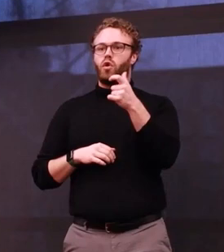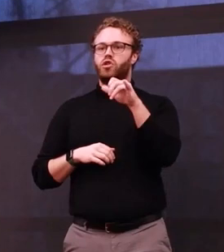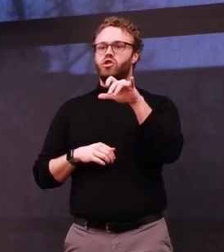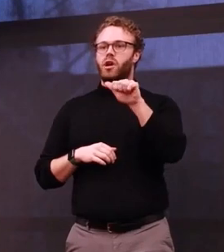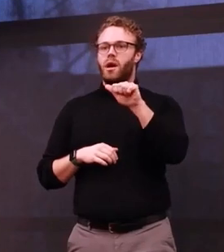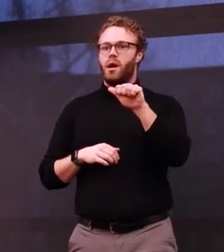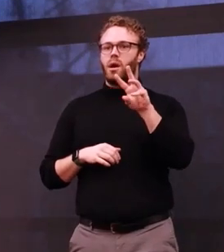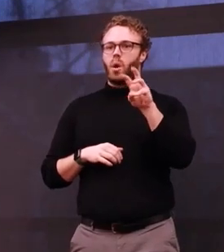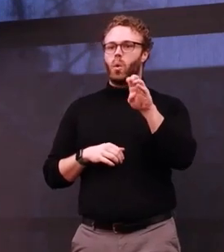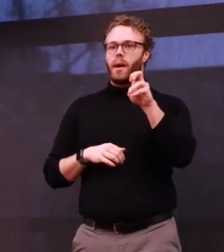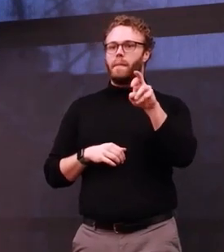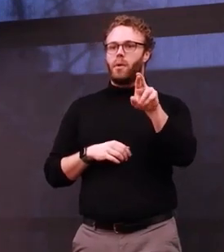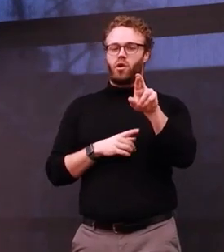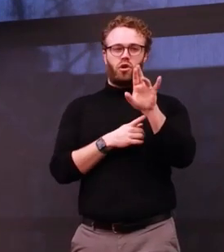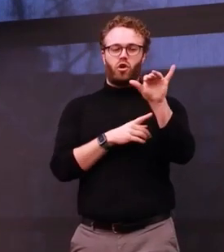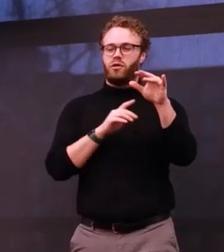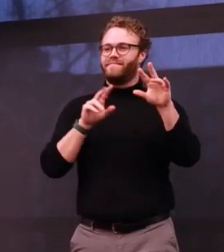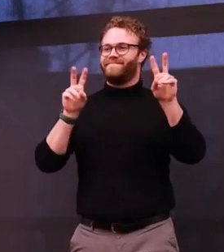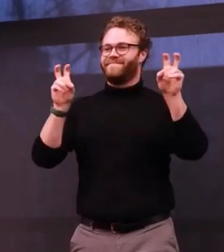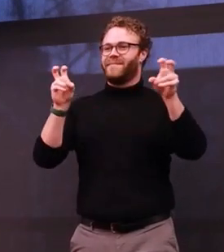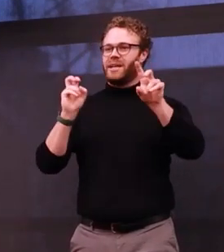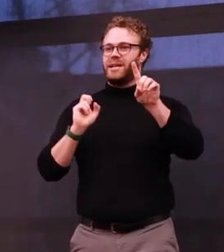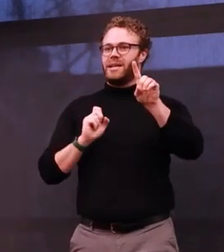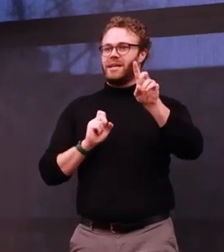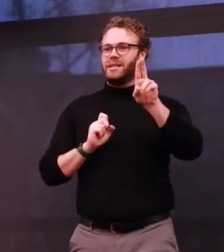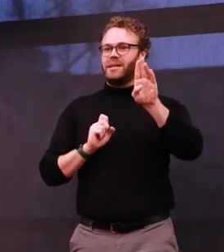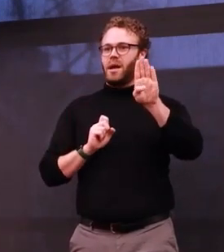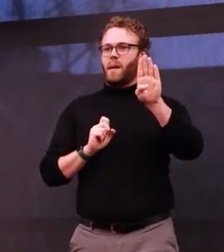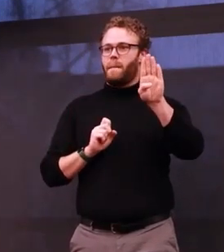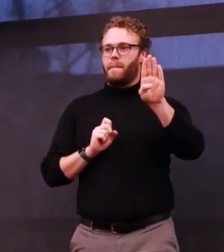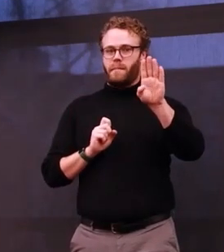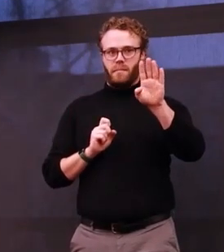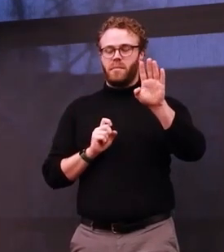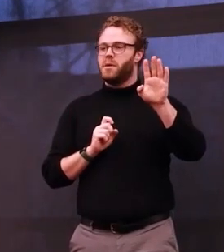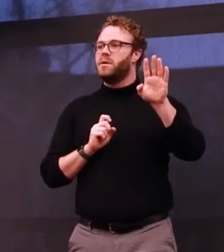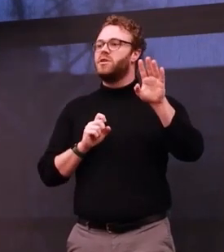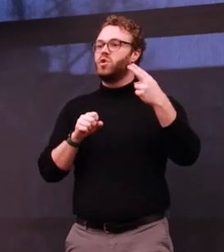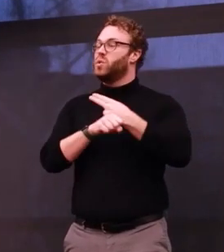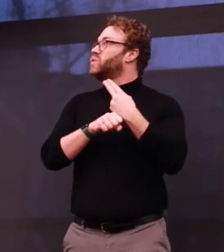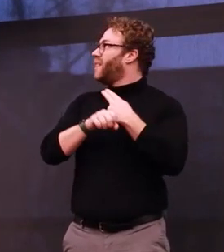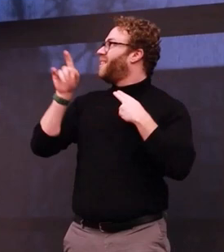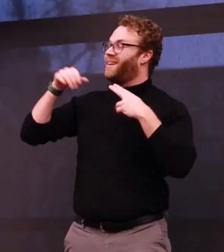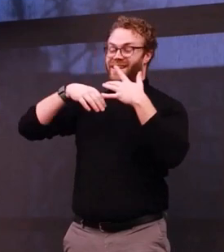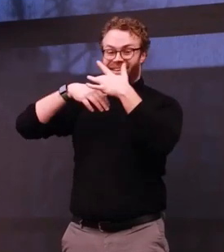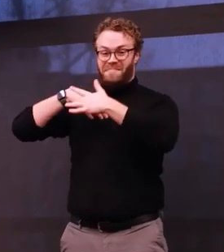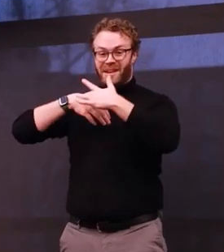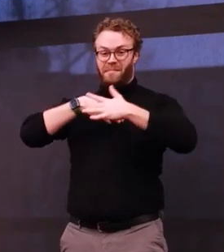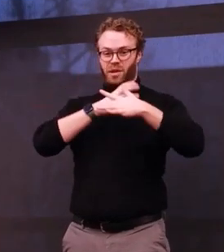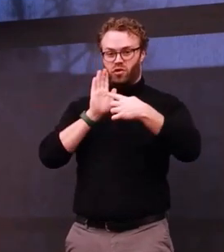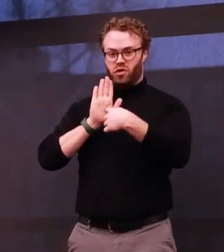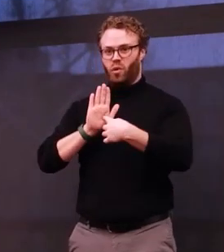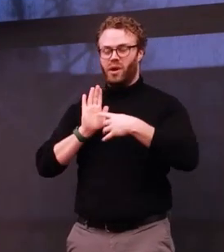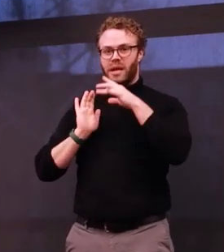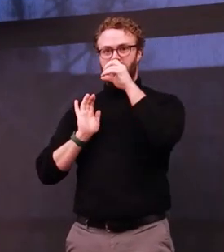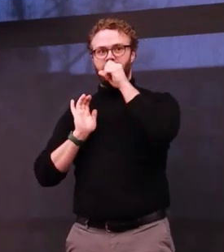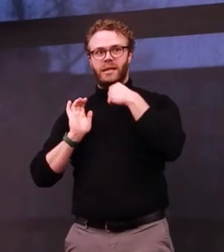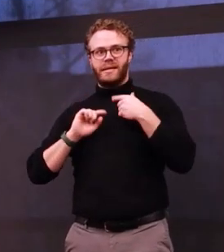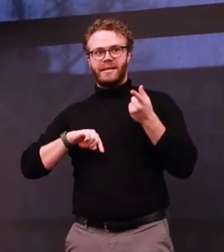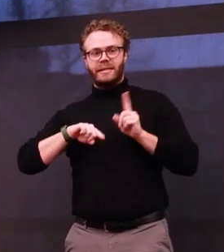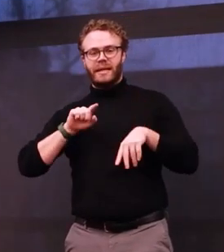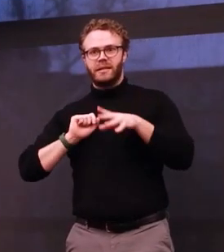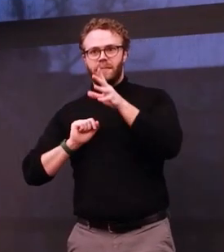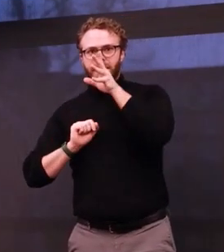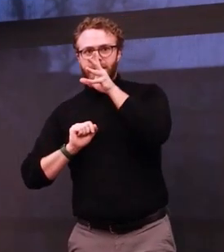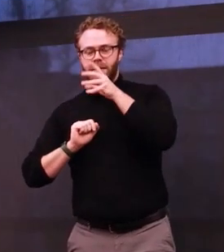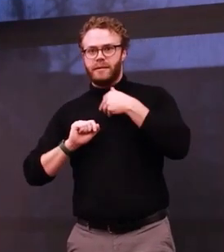Georgia did not have it looks. And they used the empty speech balloons to show that time in their life and the conversations they weren't able